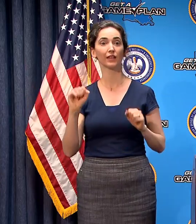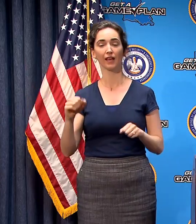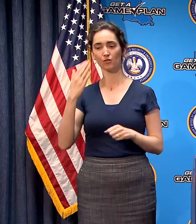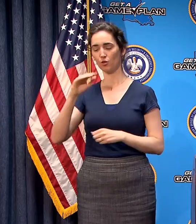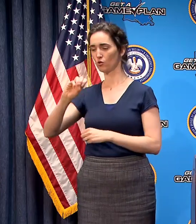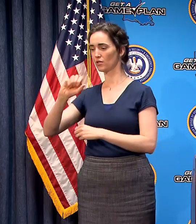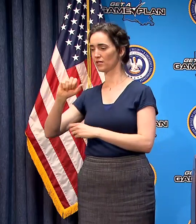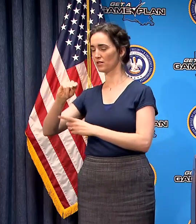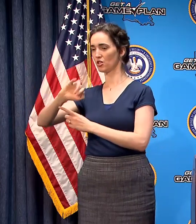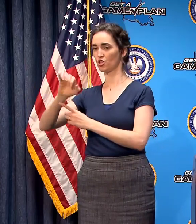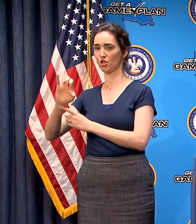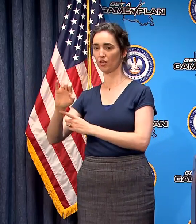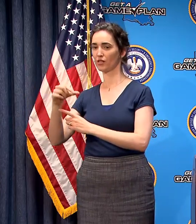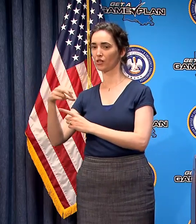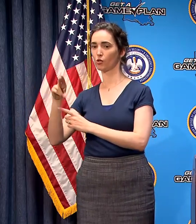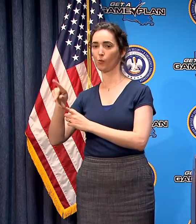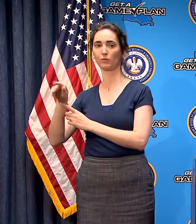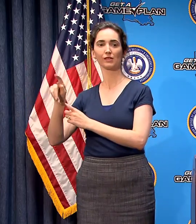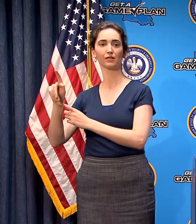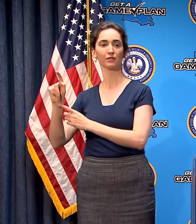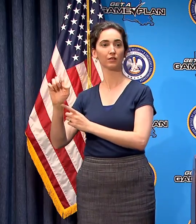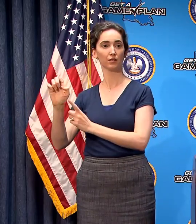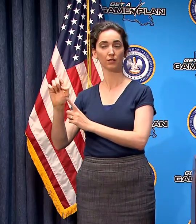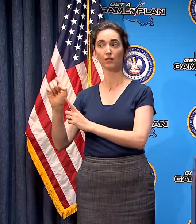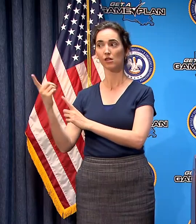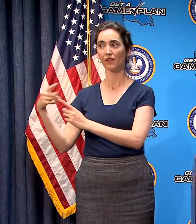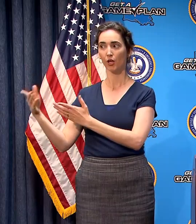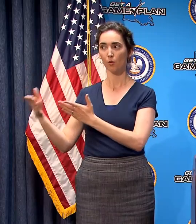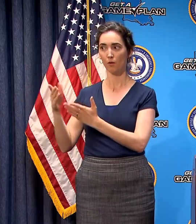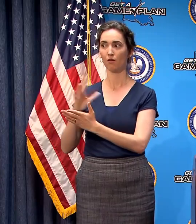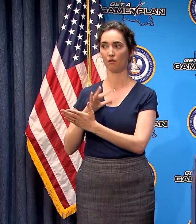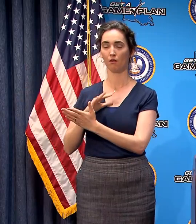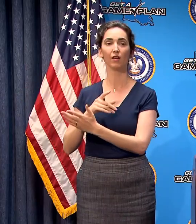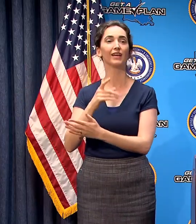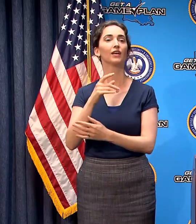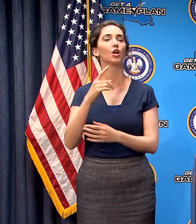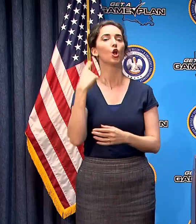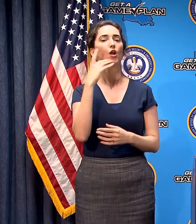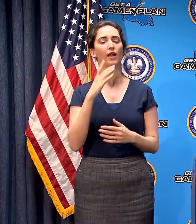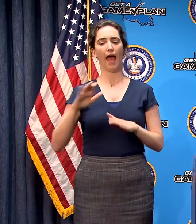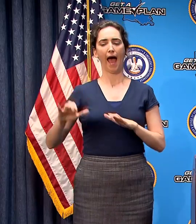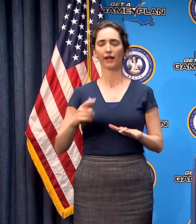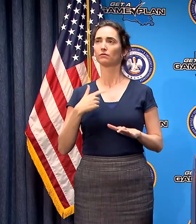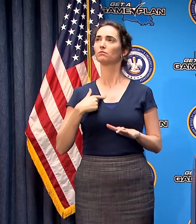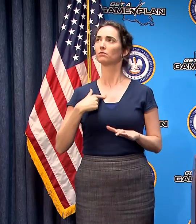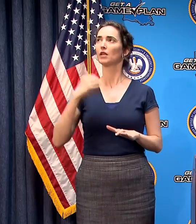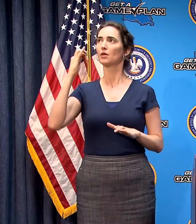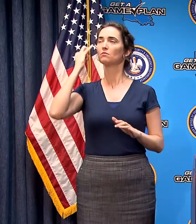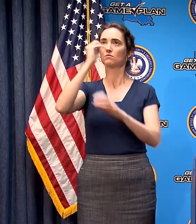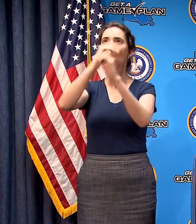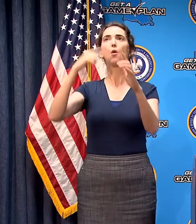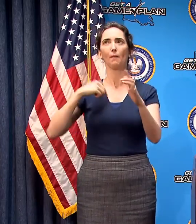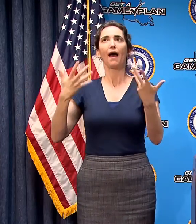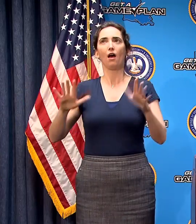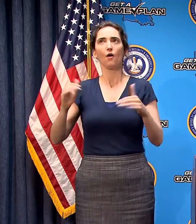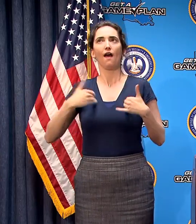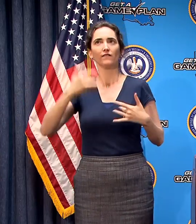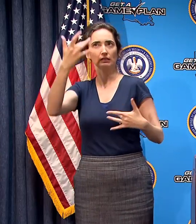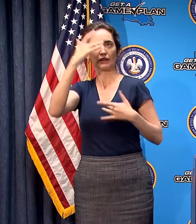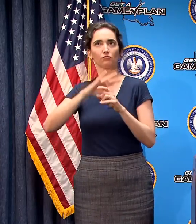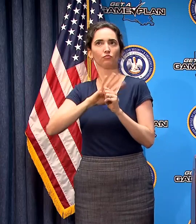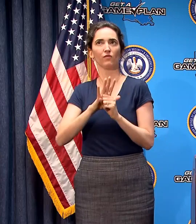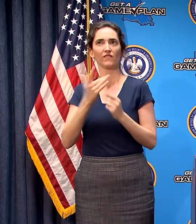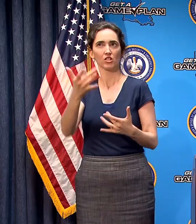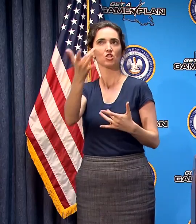and others have recommended behave as if you know you have the coronavirus self isolate keep those distances